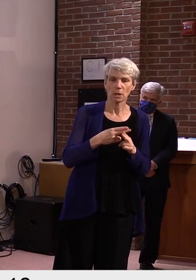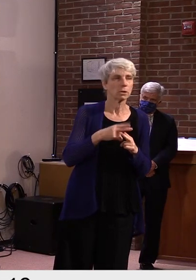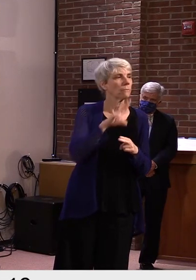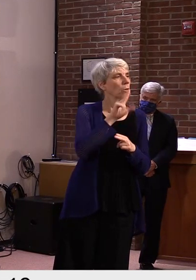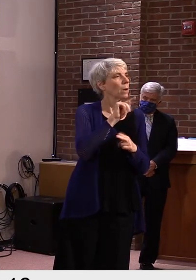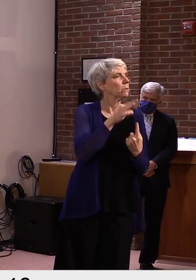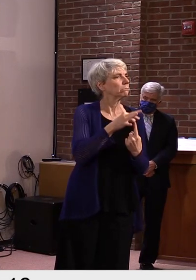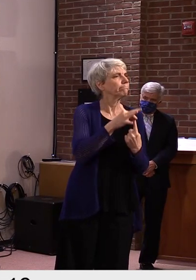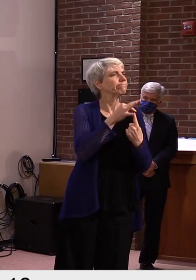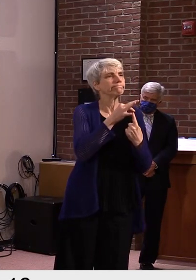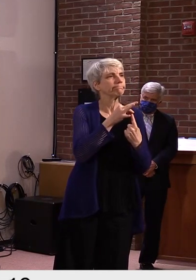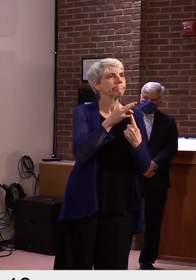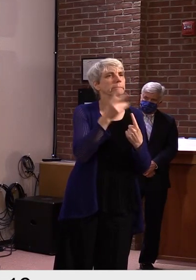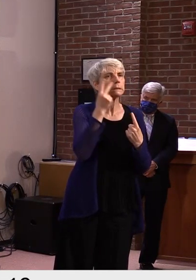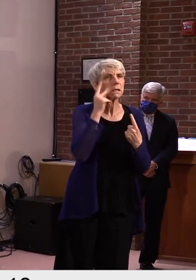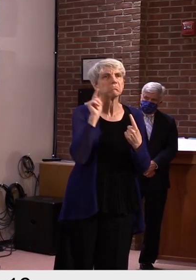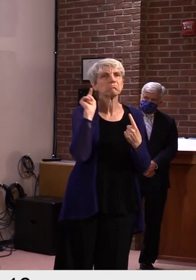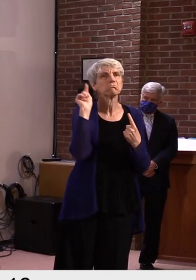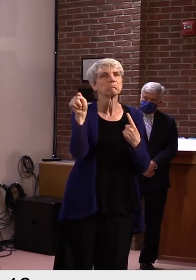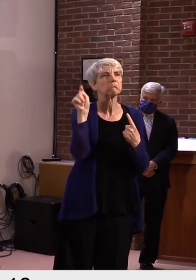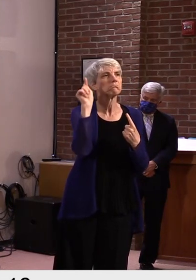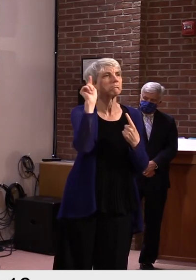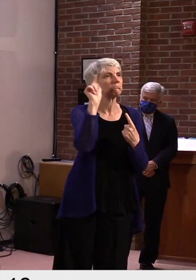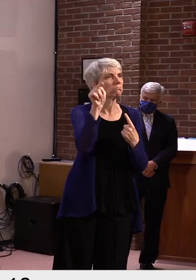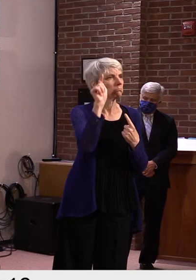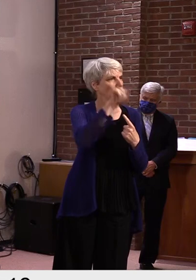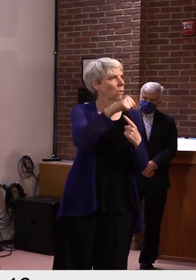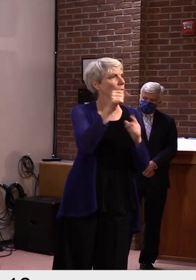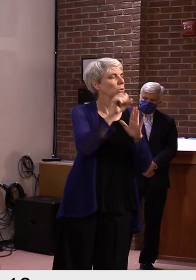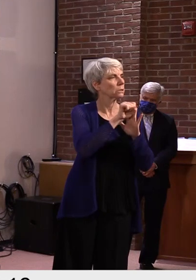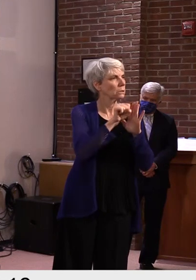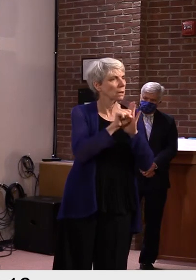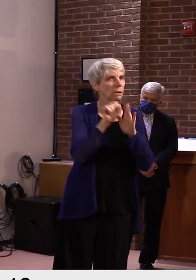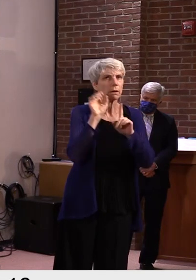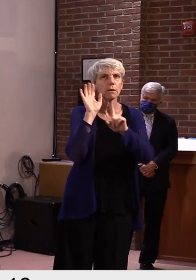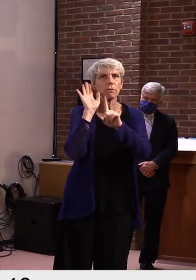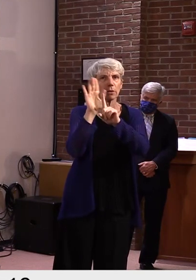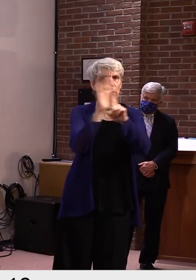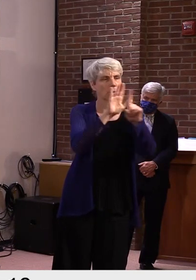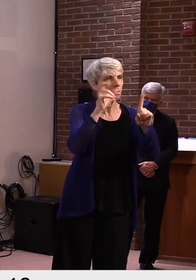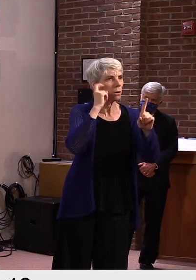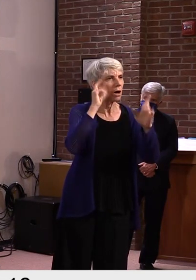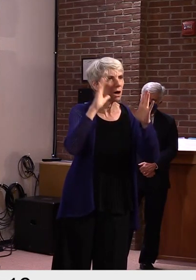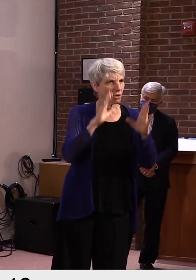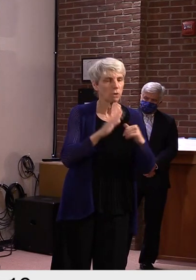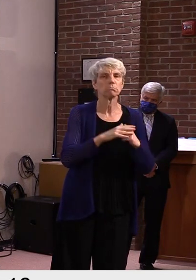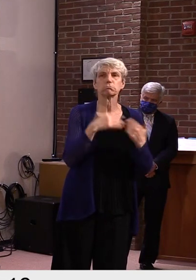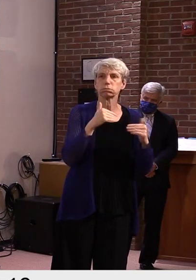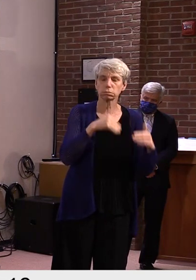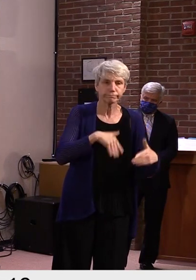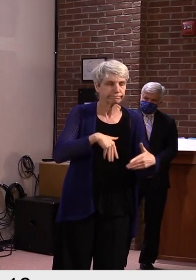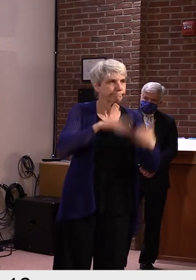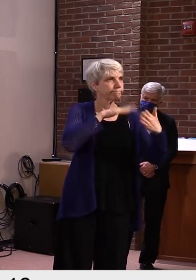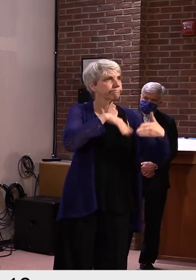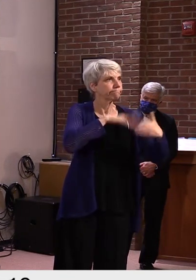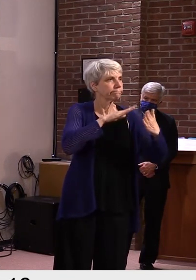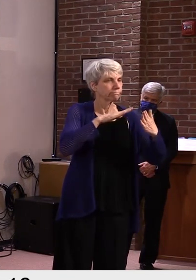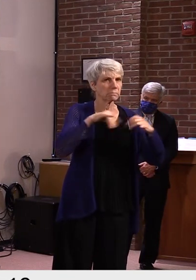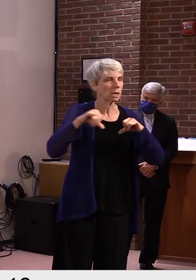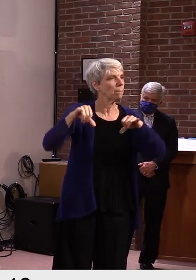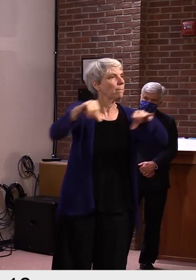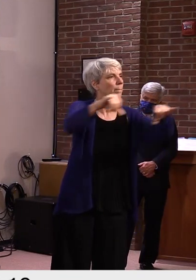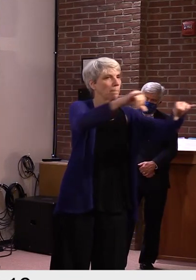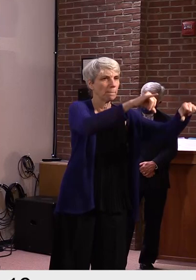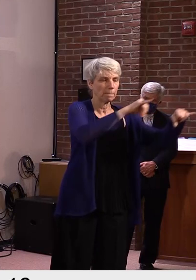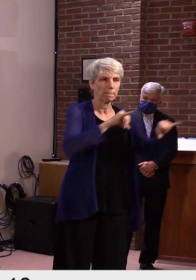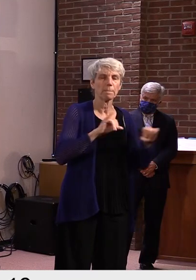issues or all of the same issues as Vermont is. And I wonder, have you